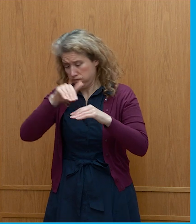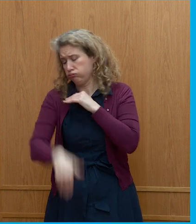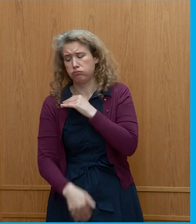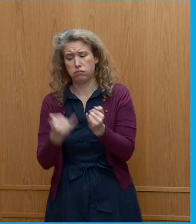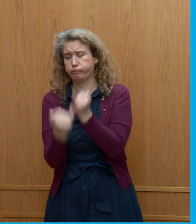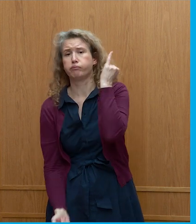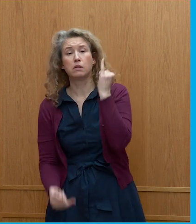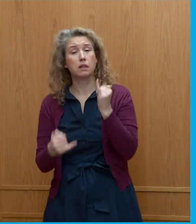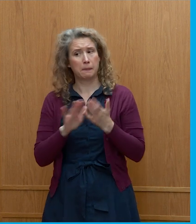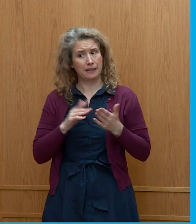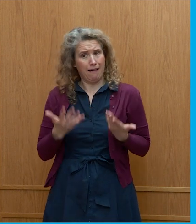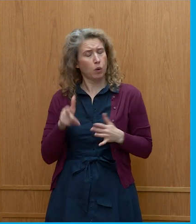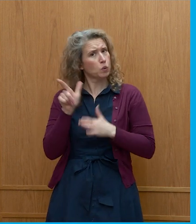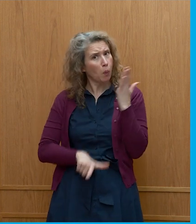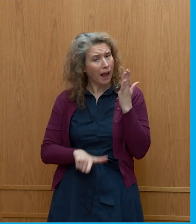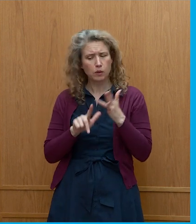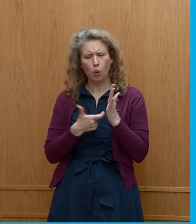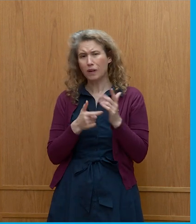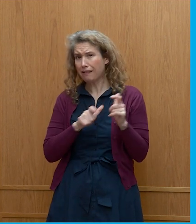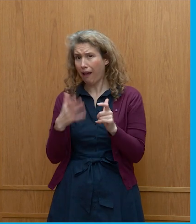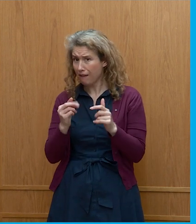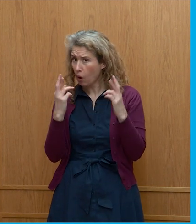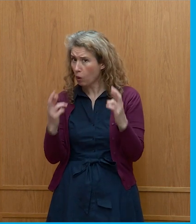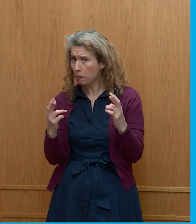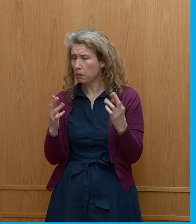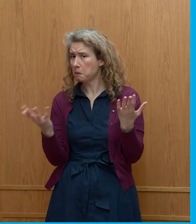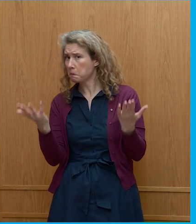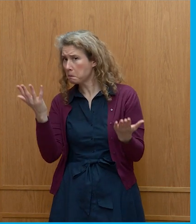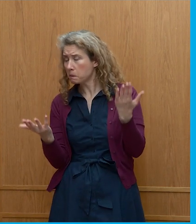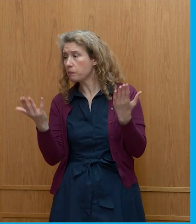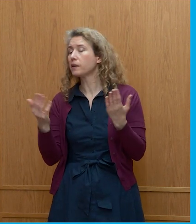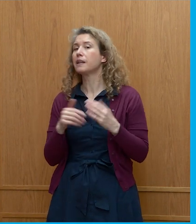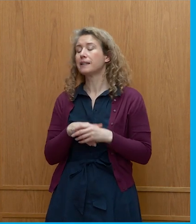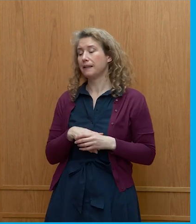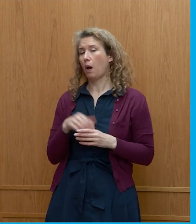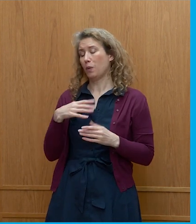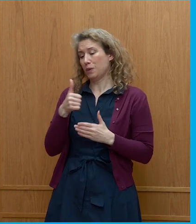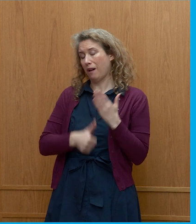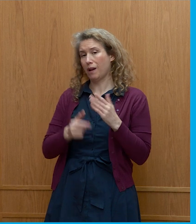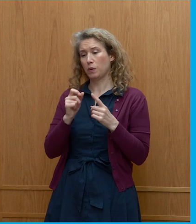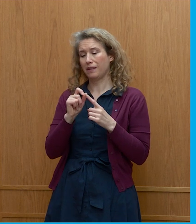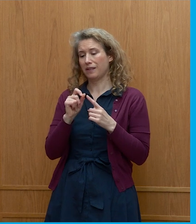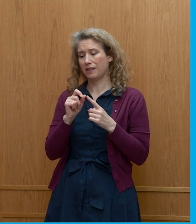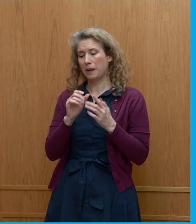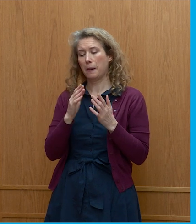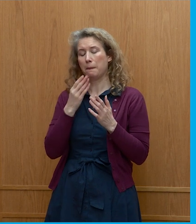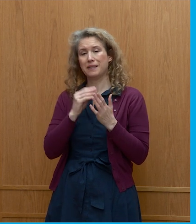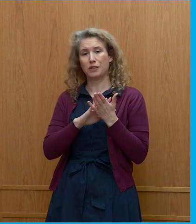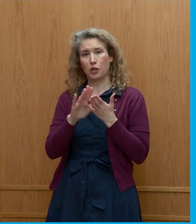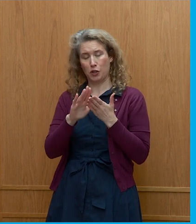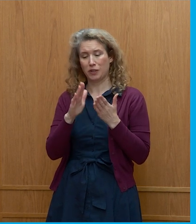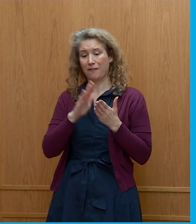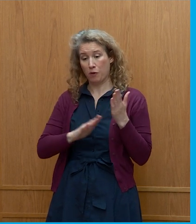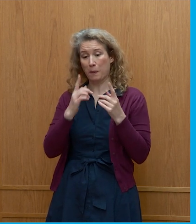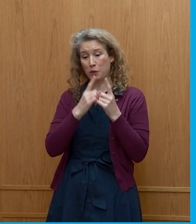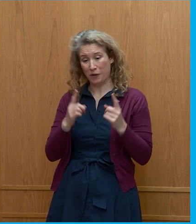late to act, or is there hope? And given that Mr. Howard Frumkin is from